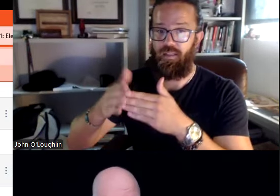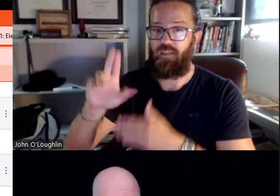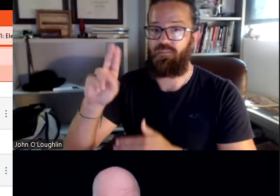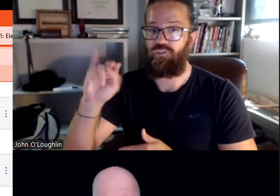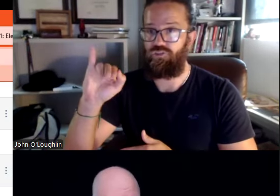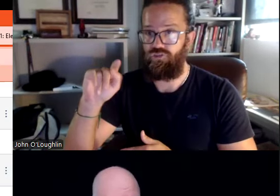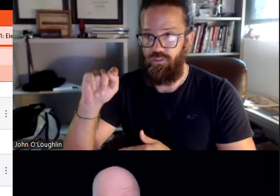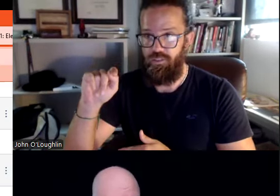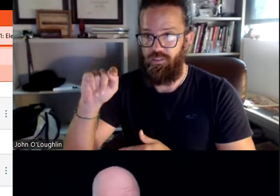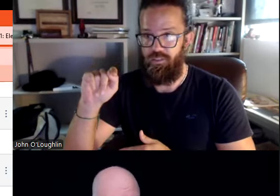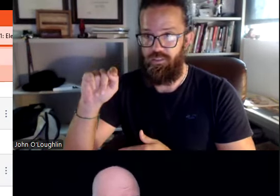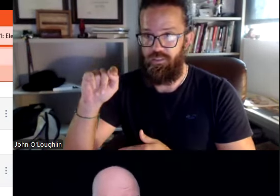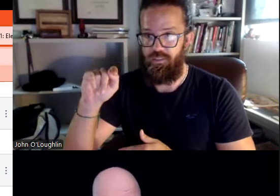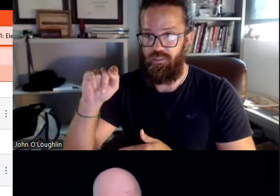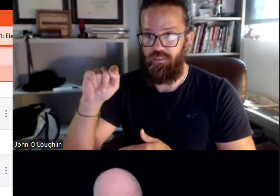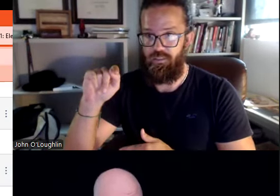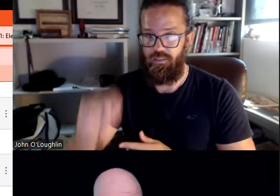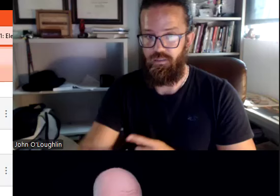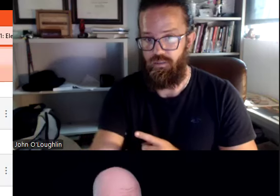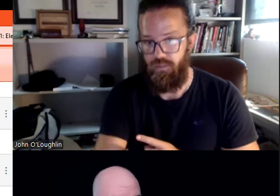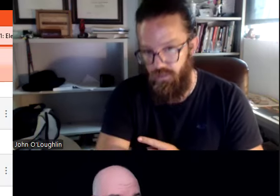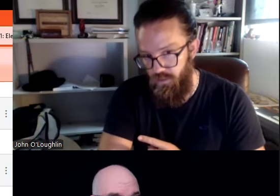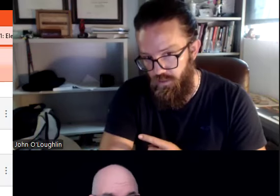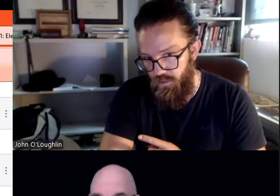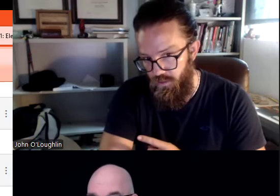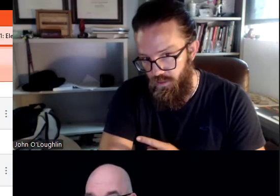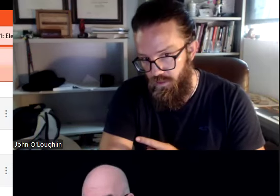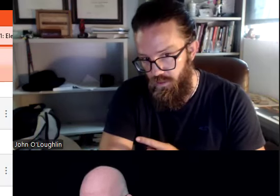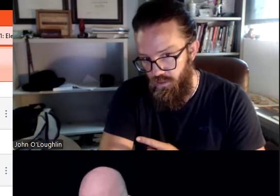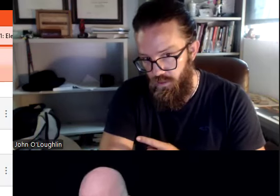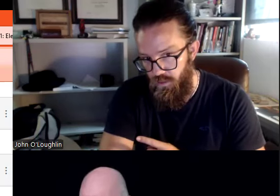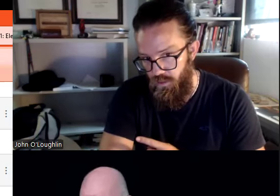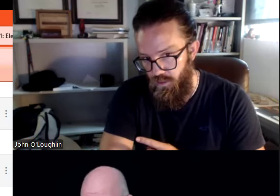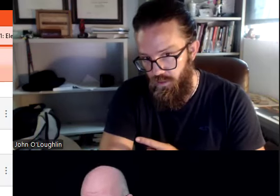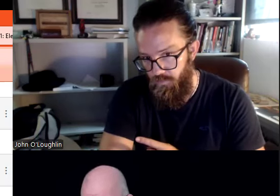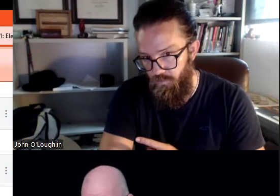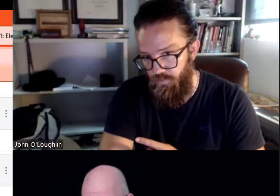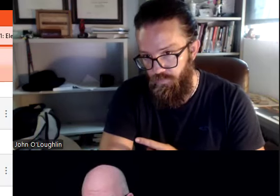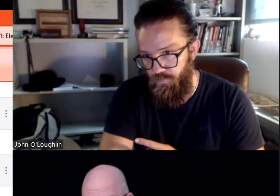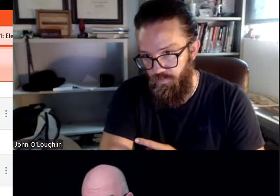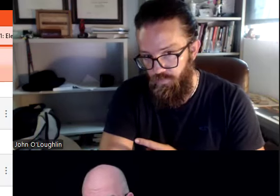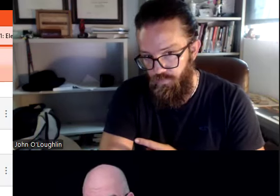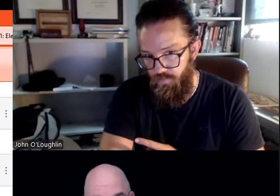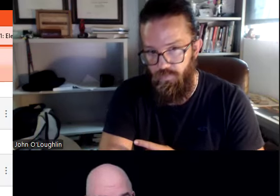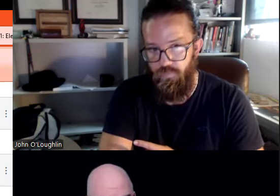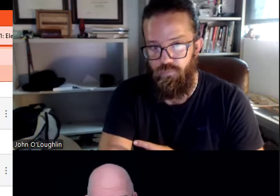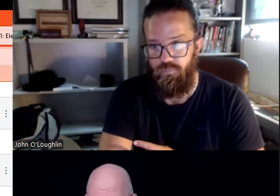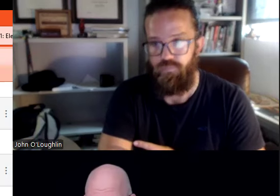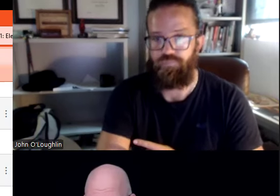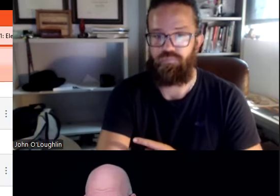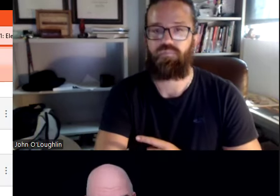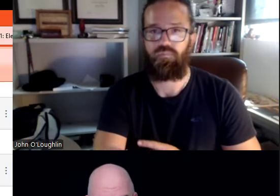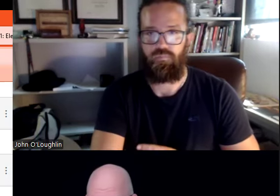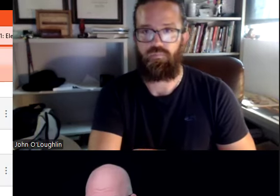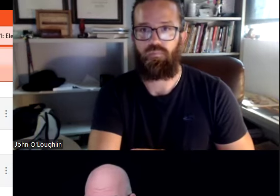And by the end of unit, of the unit here. See